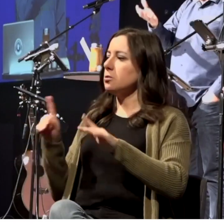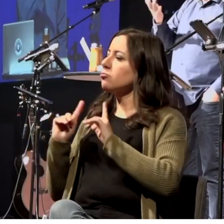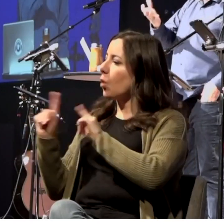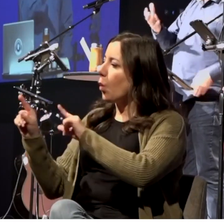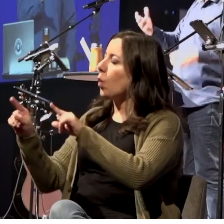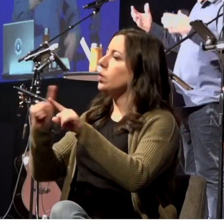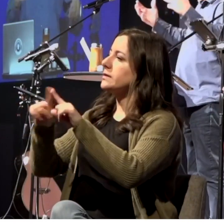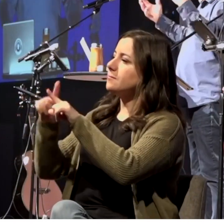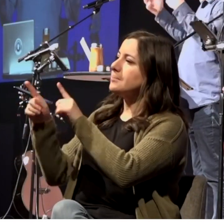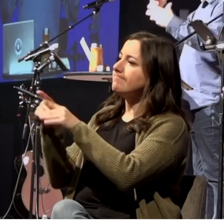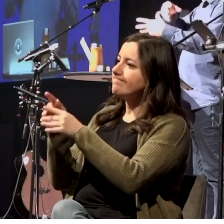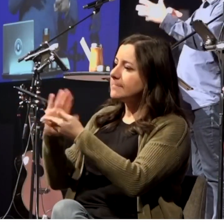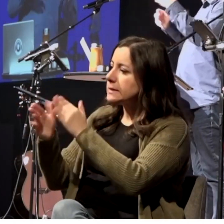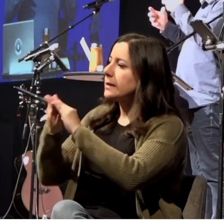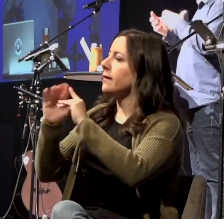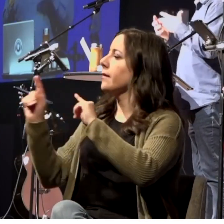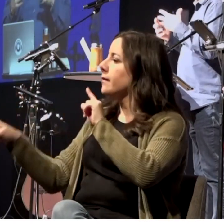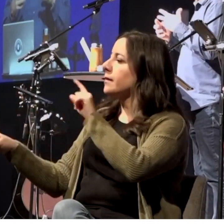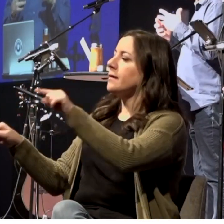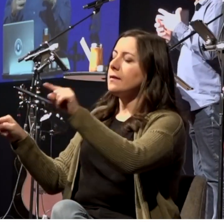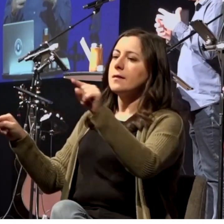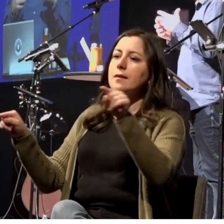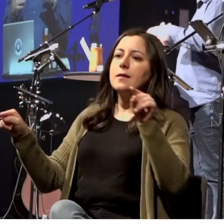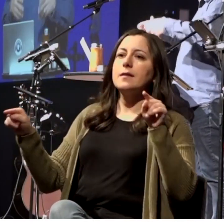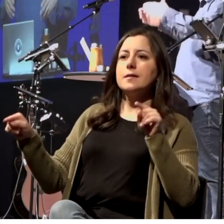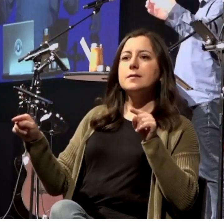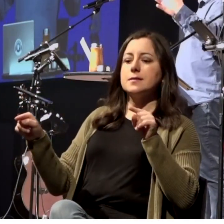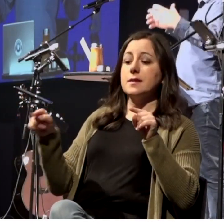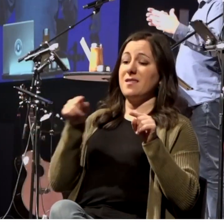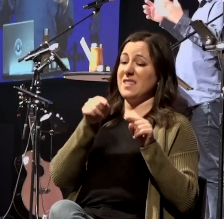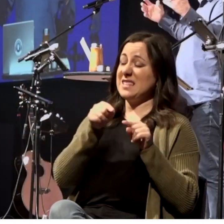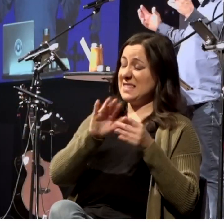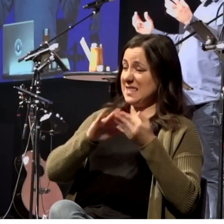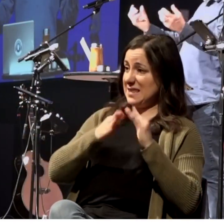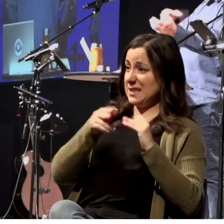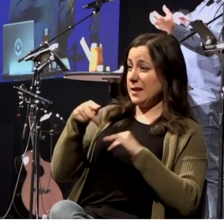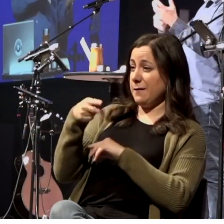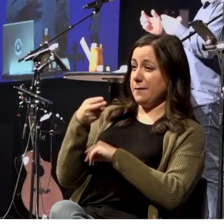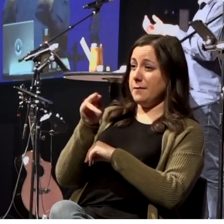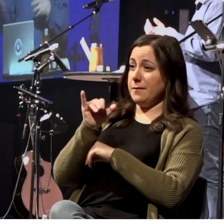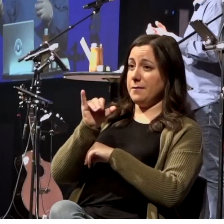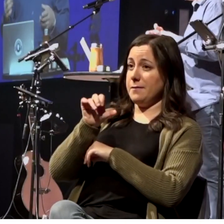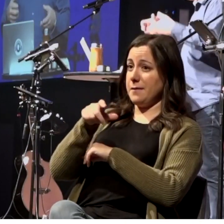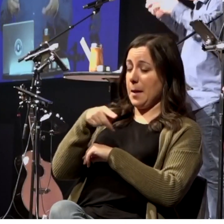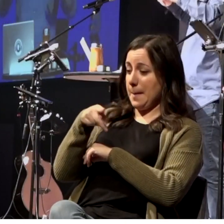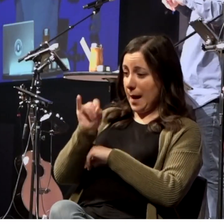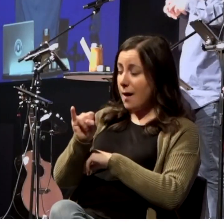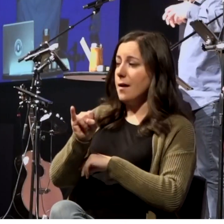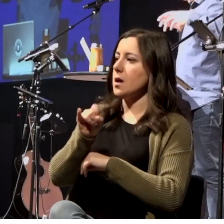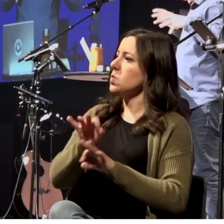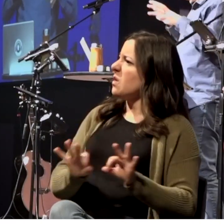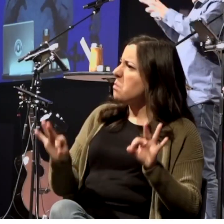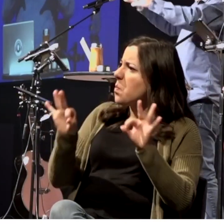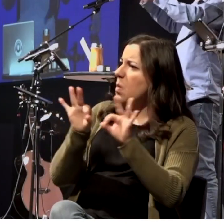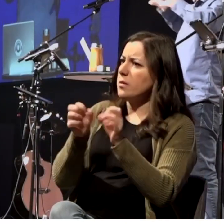melting pot of diverse cultures. And it was also a place where people are coming and going. And what this would do is it would